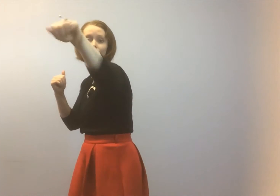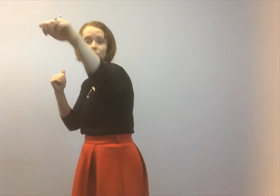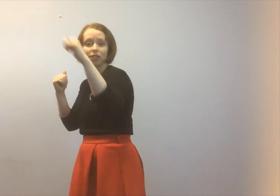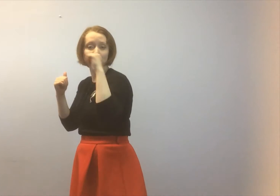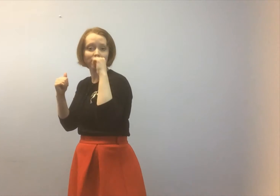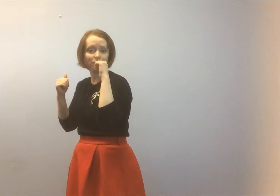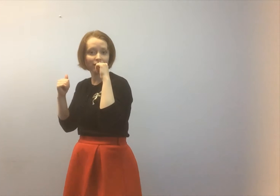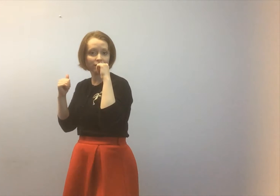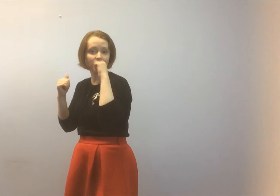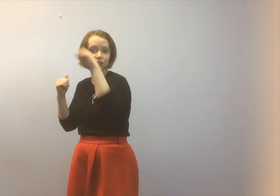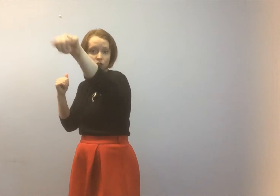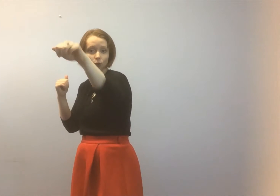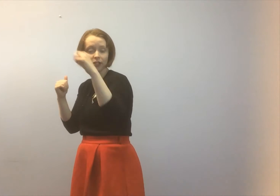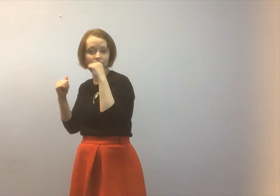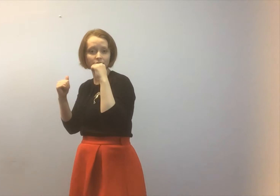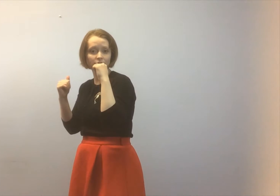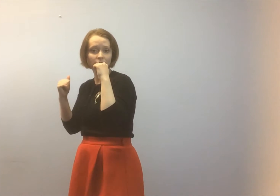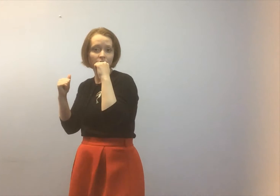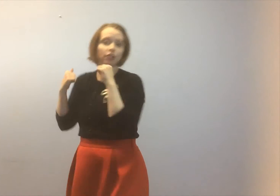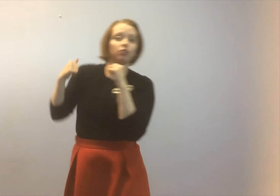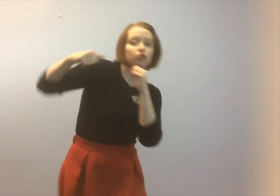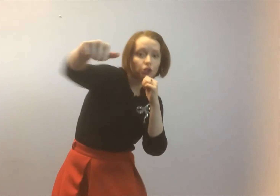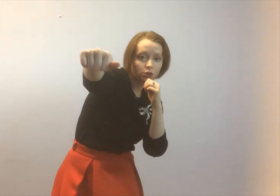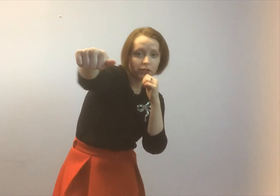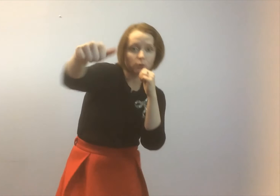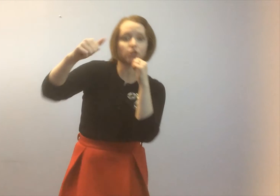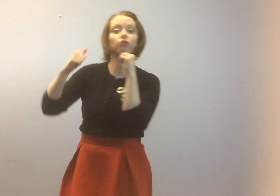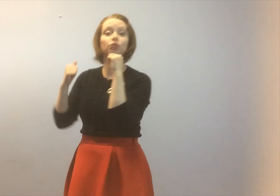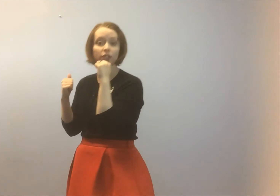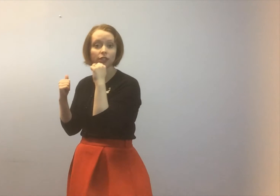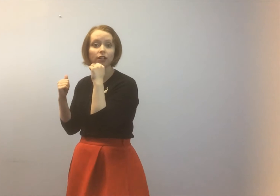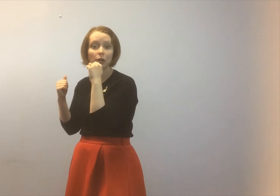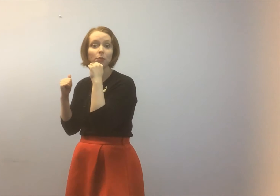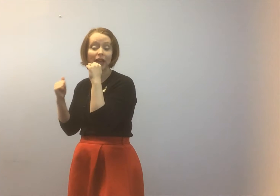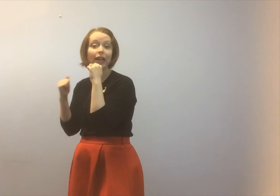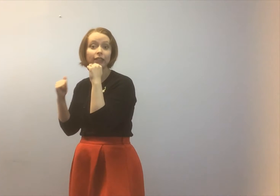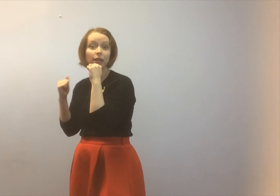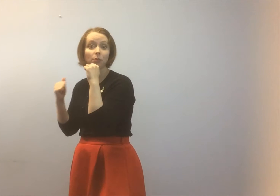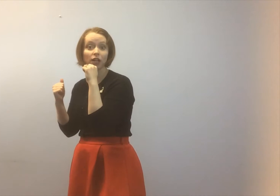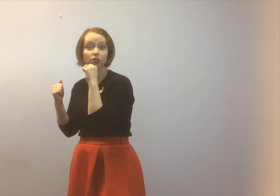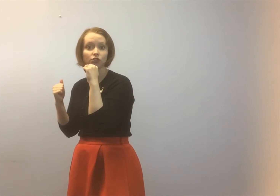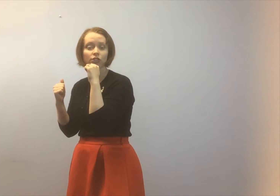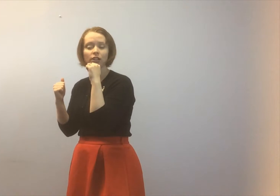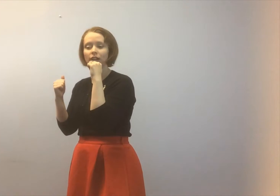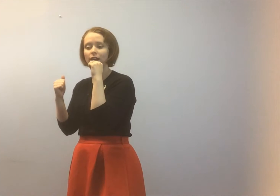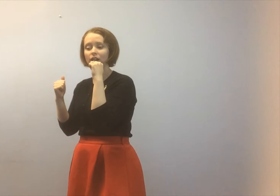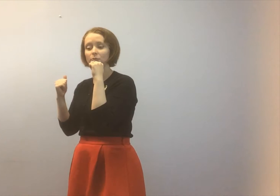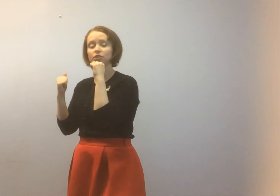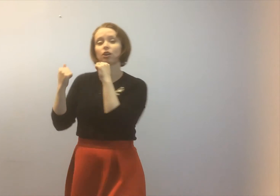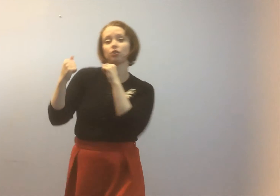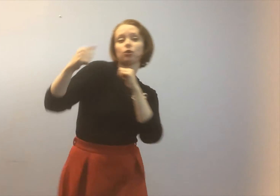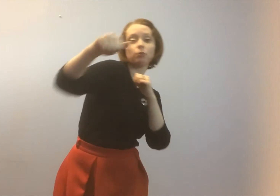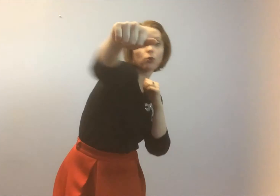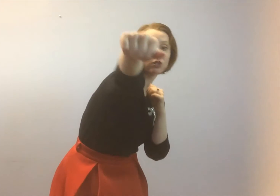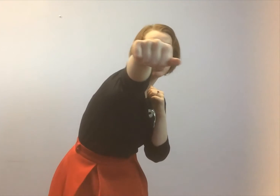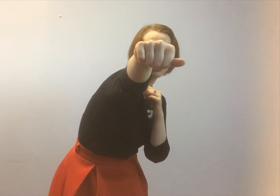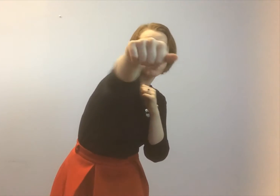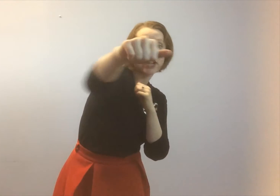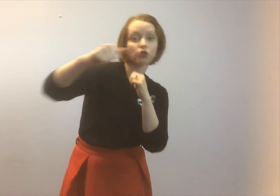you're keeping them guessing disoriented the two is when you're really gonna come and pack that punch this is also a more long range